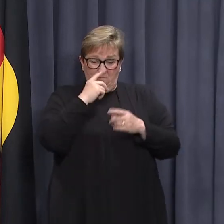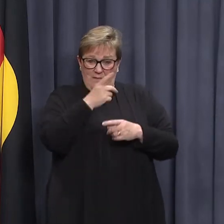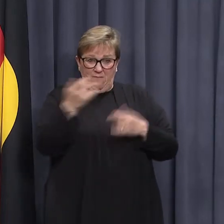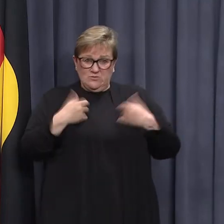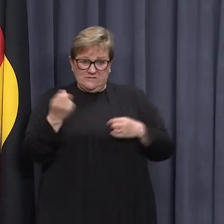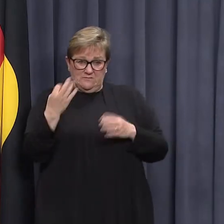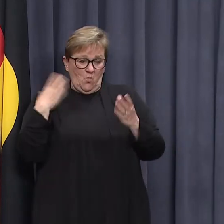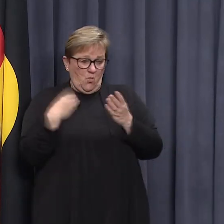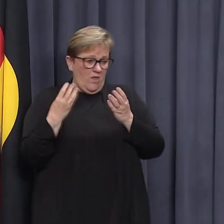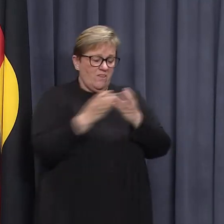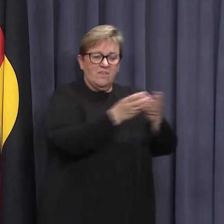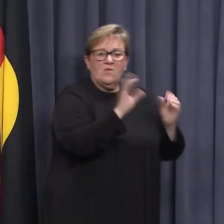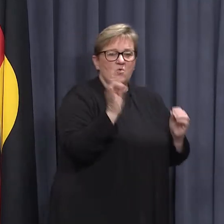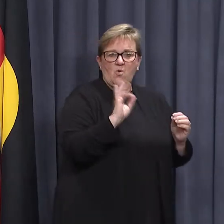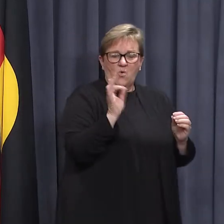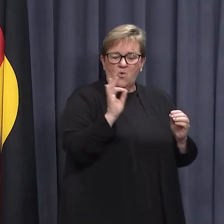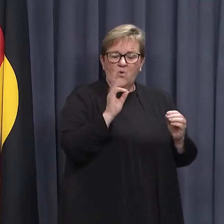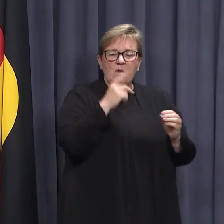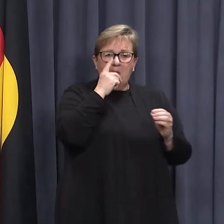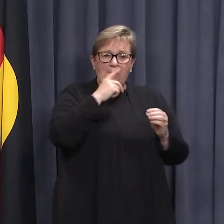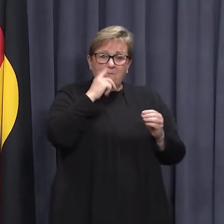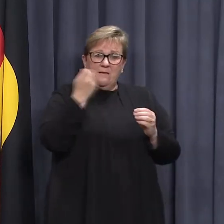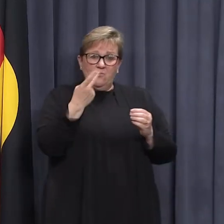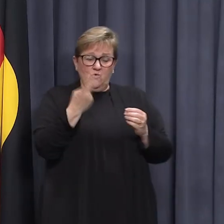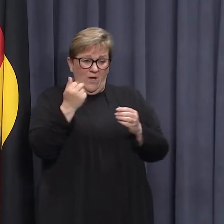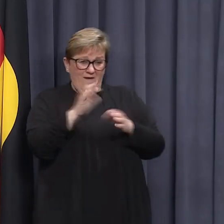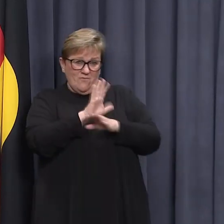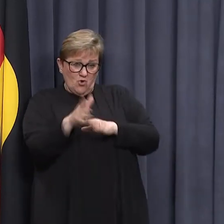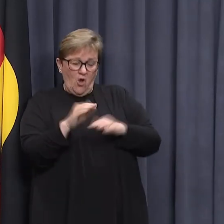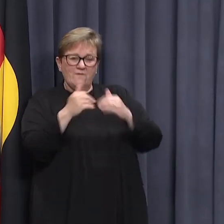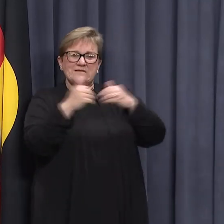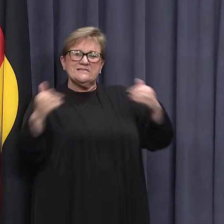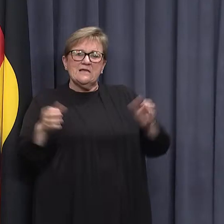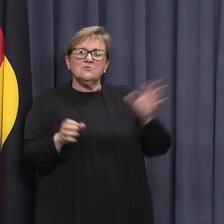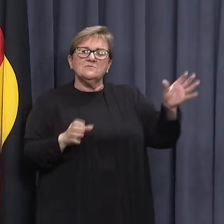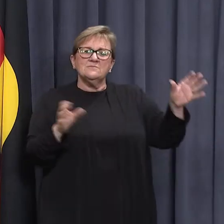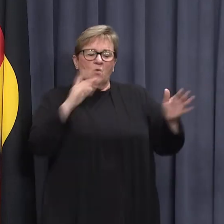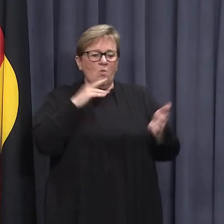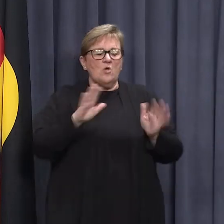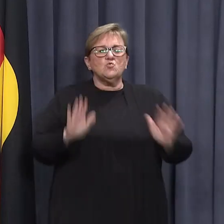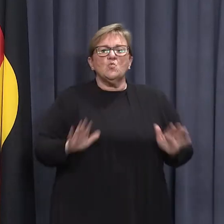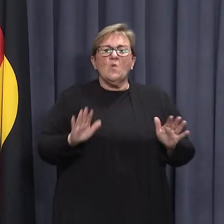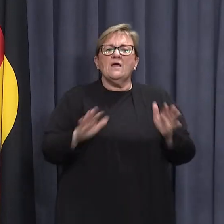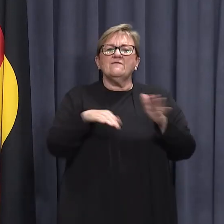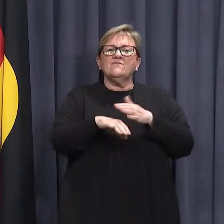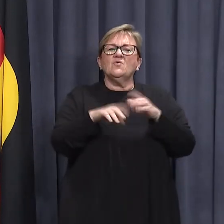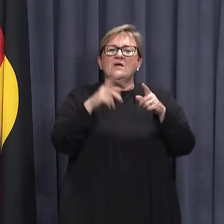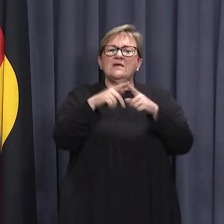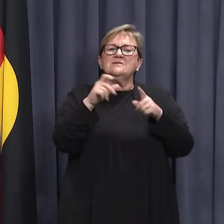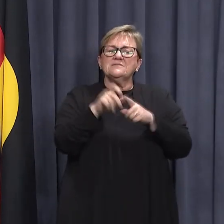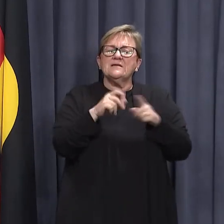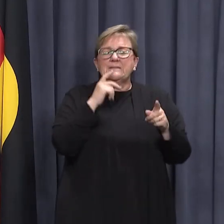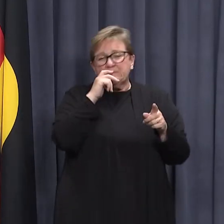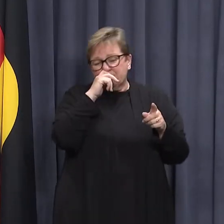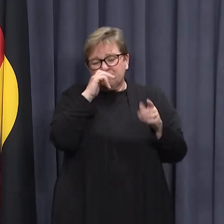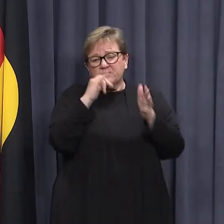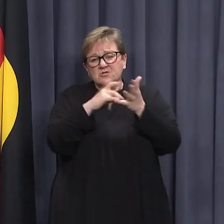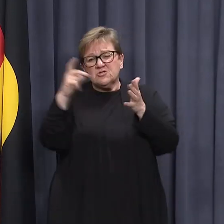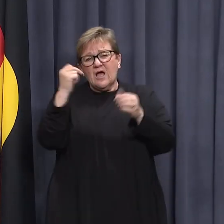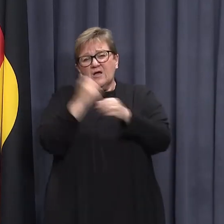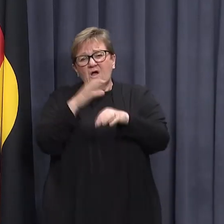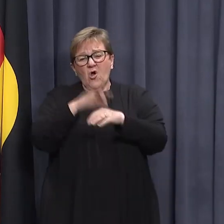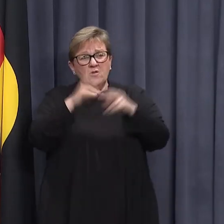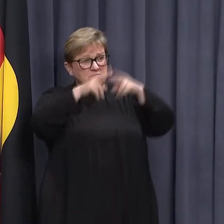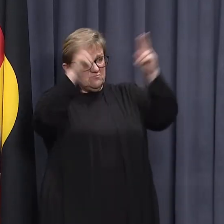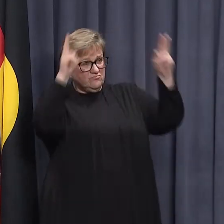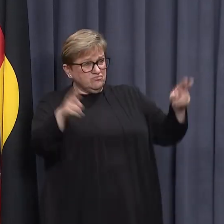-COVID patients, non-COVID symptomatic patients while awaiting emergency department treatment. The Sir Charles Gardner